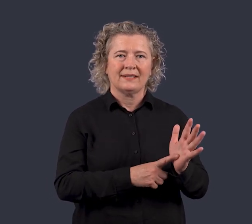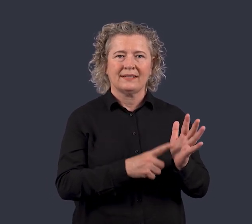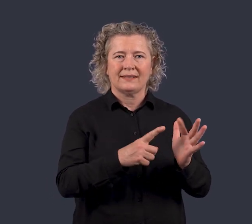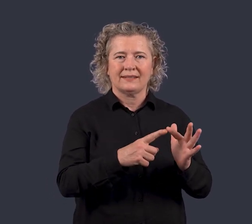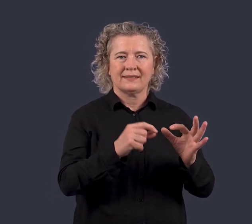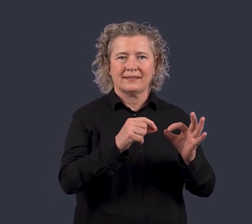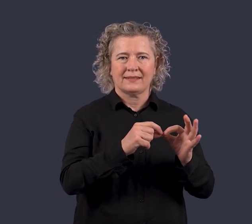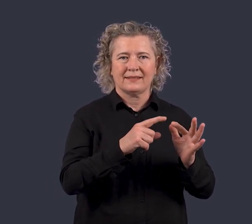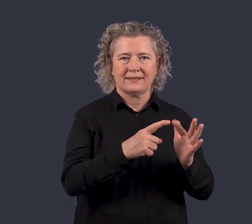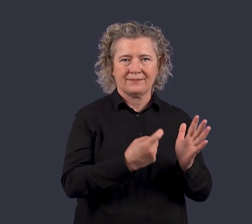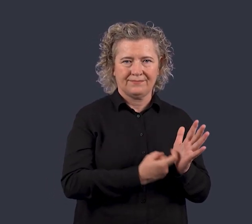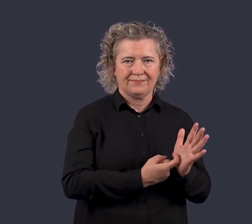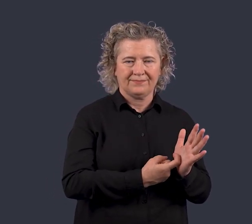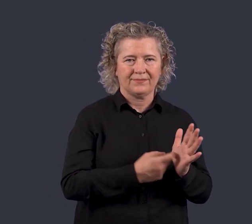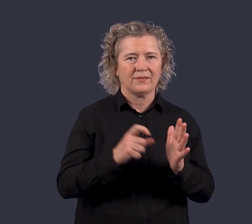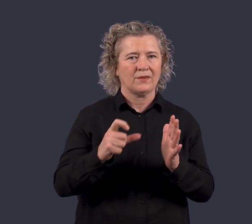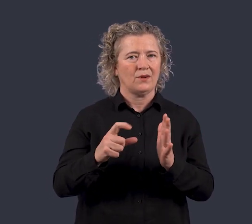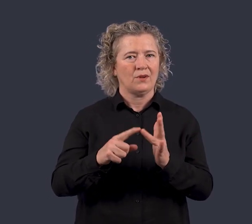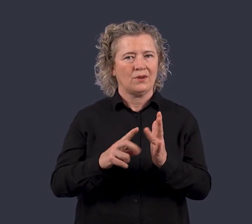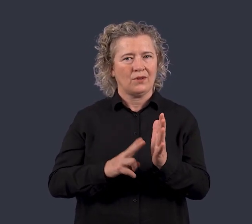Libra congenital amaurosis.